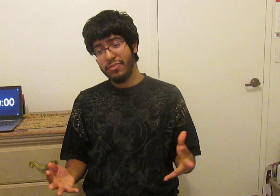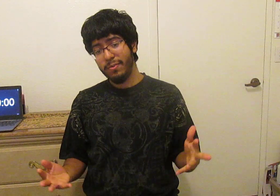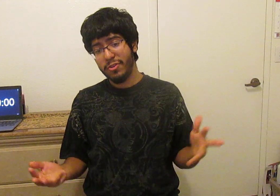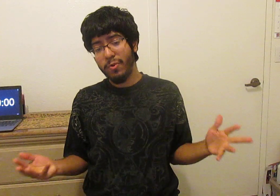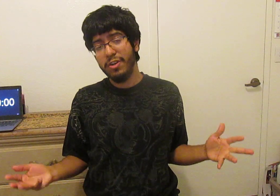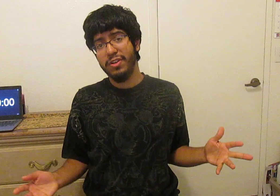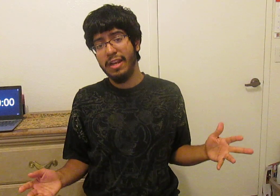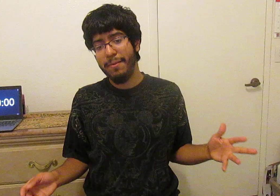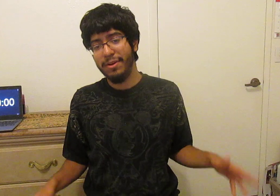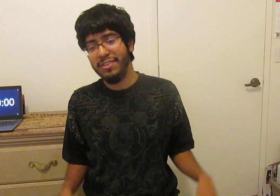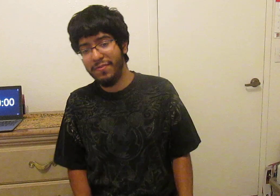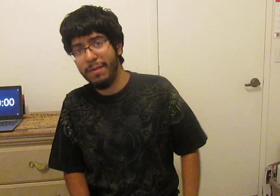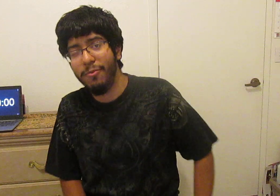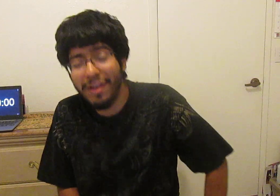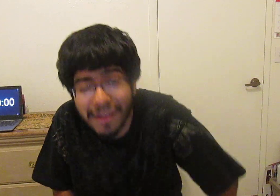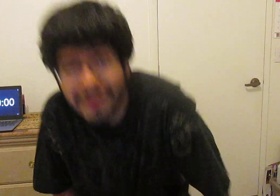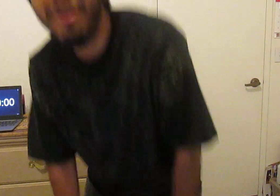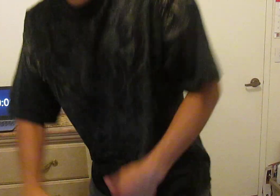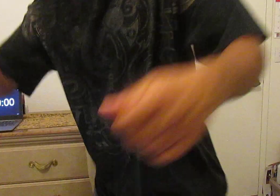'all so much for watching and have a great set to everyone bye bye